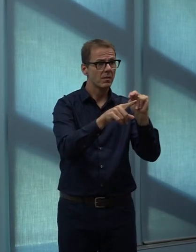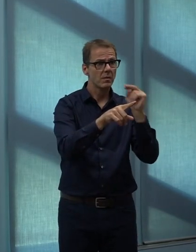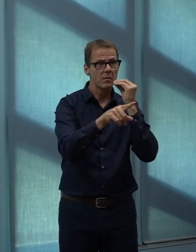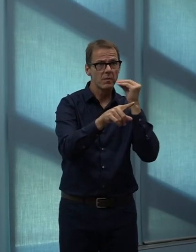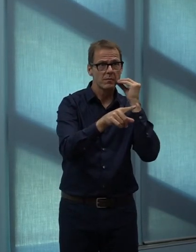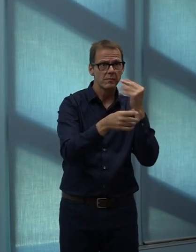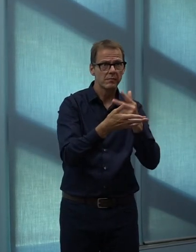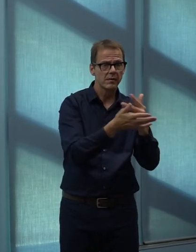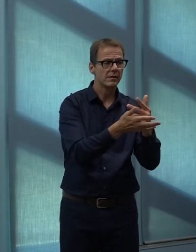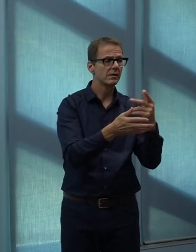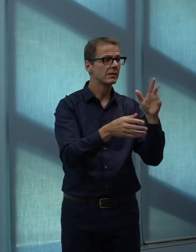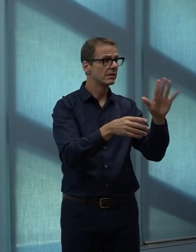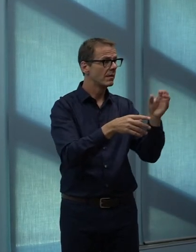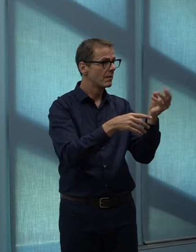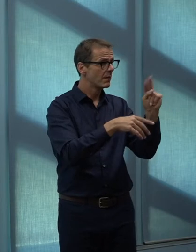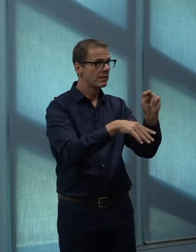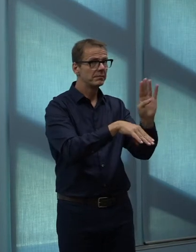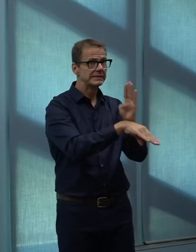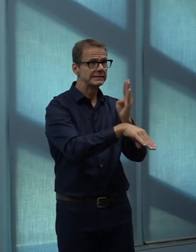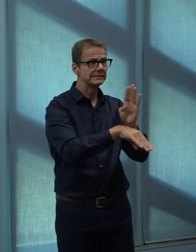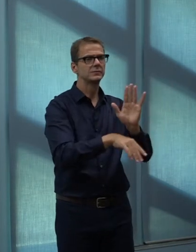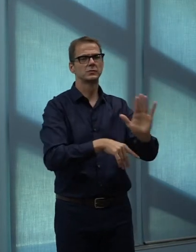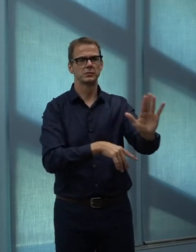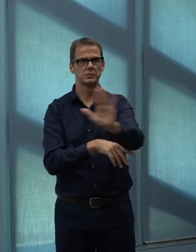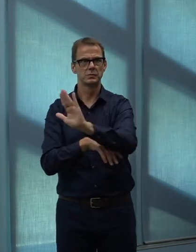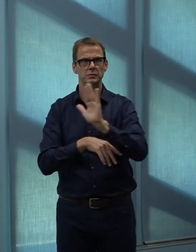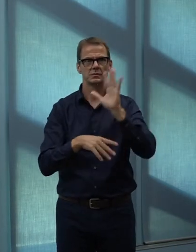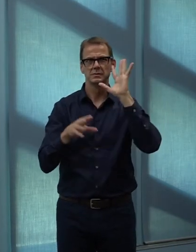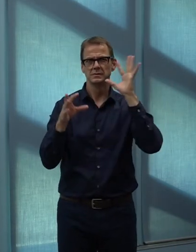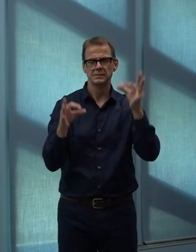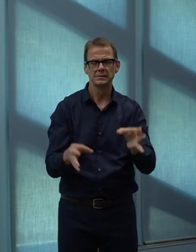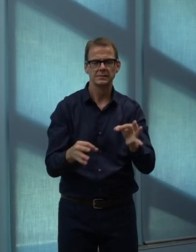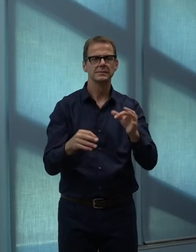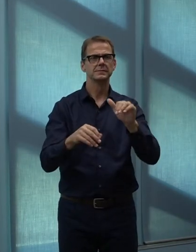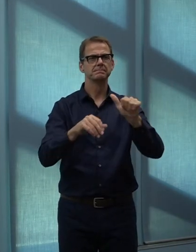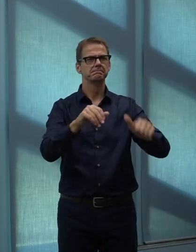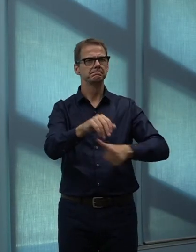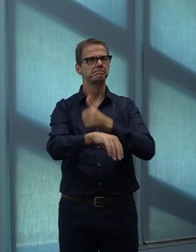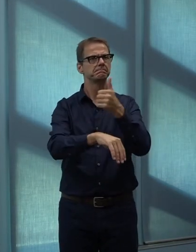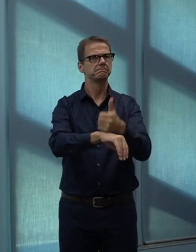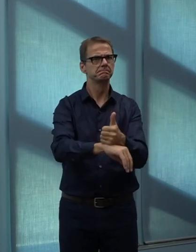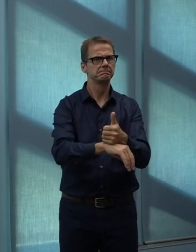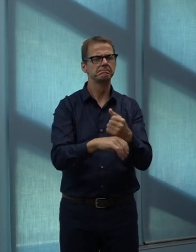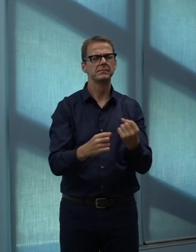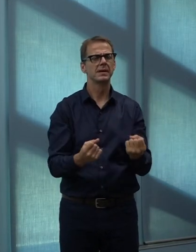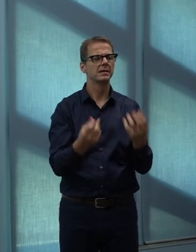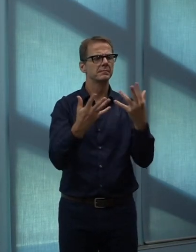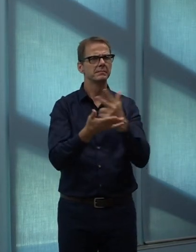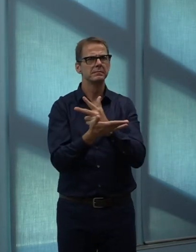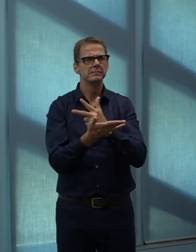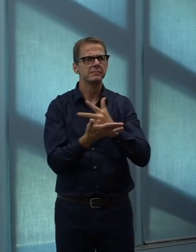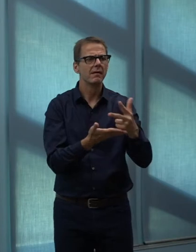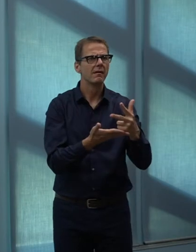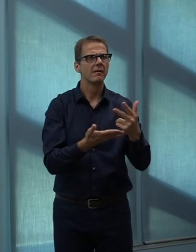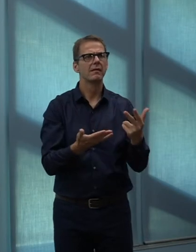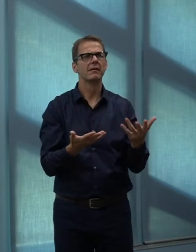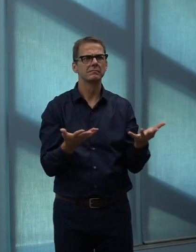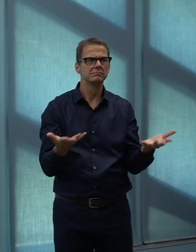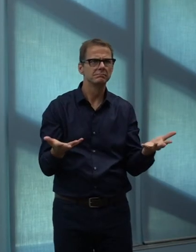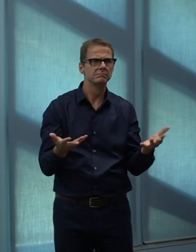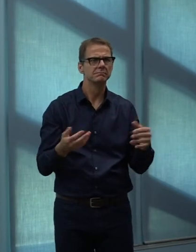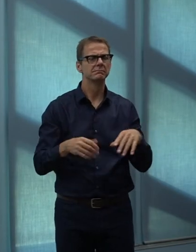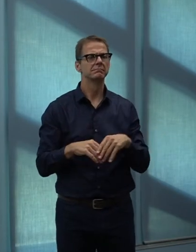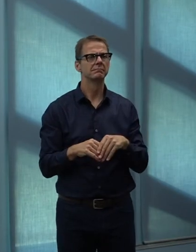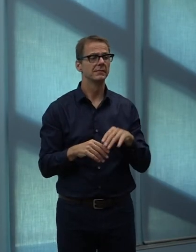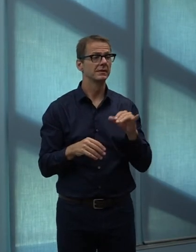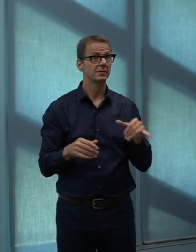continue to be provided at rates comparable to today and bicycle parking requirements will be increased. Maximum